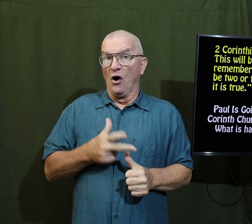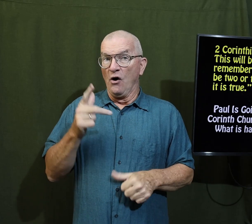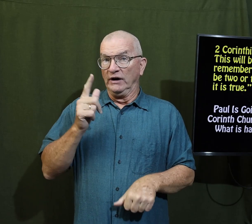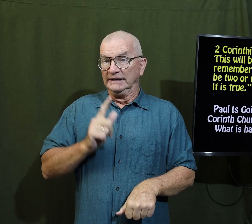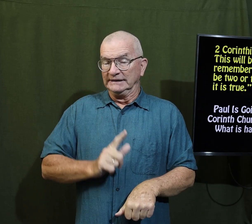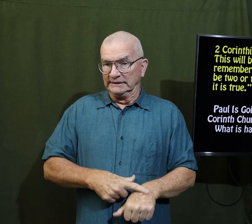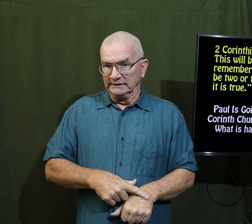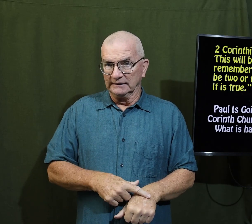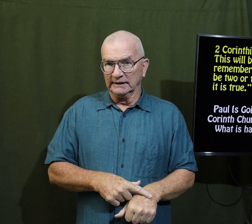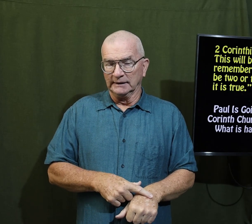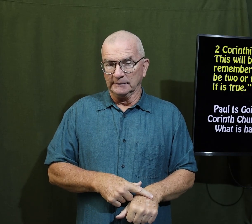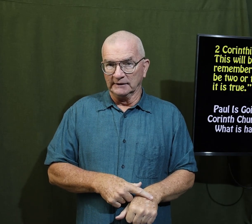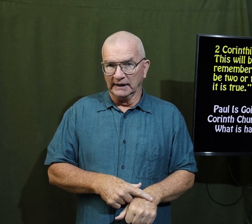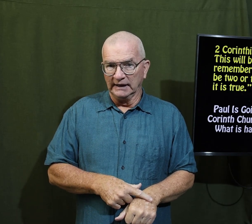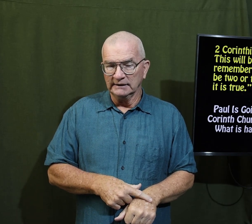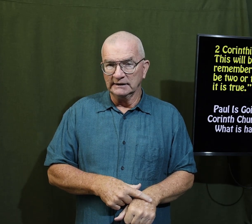them for the third time.